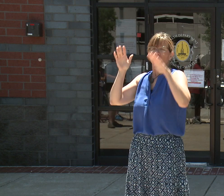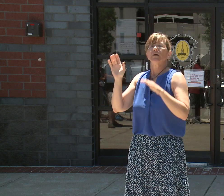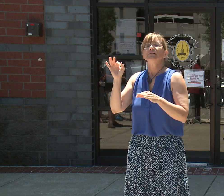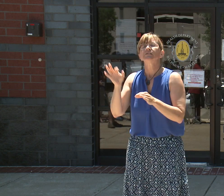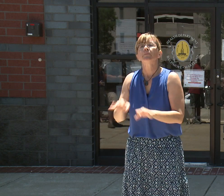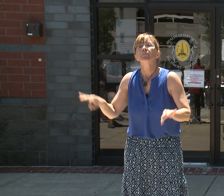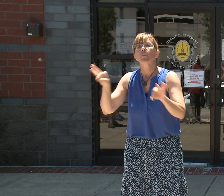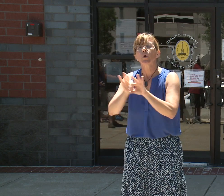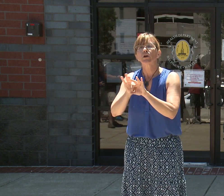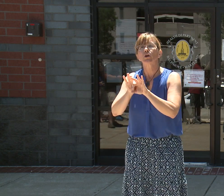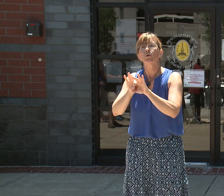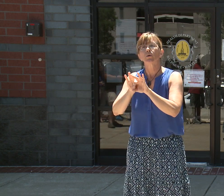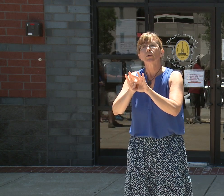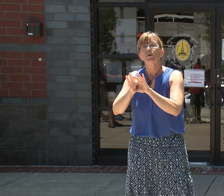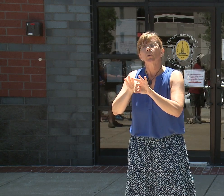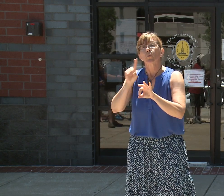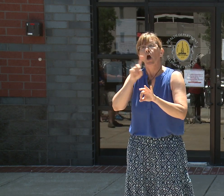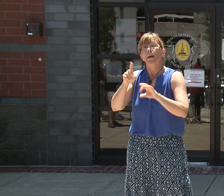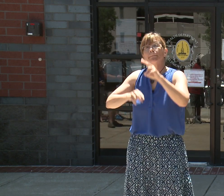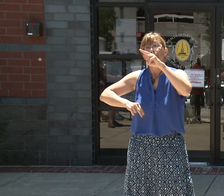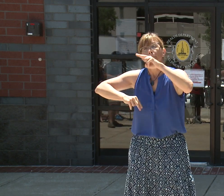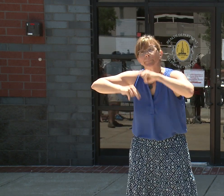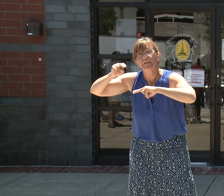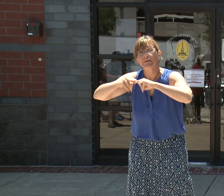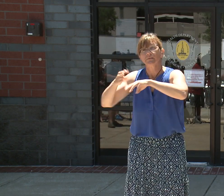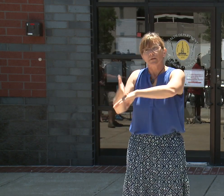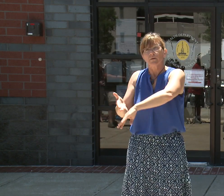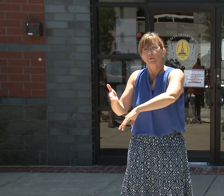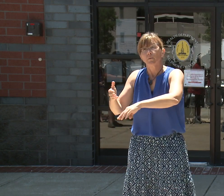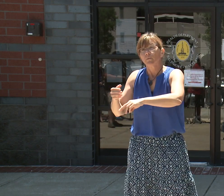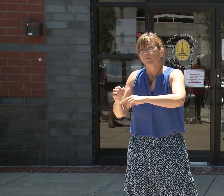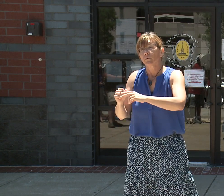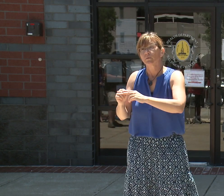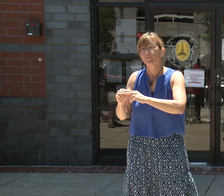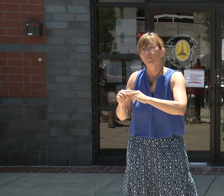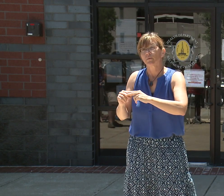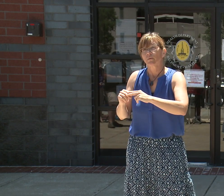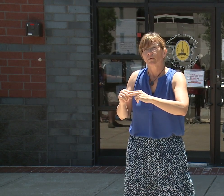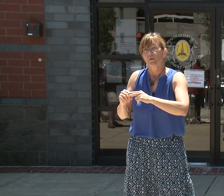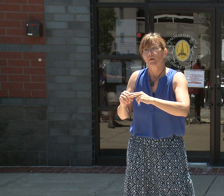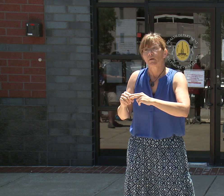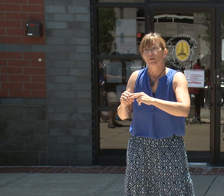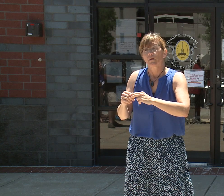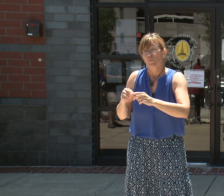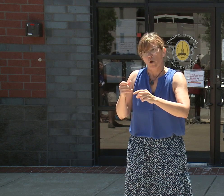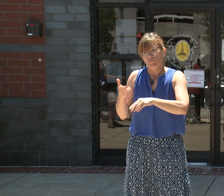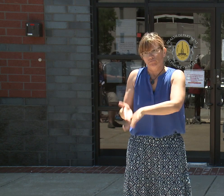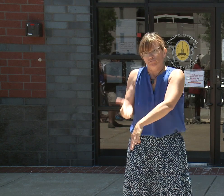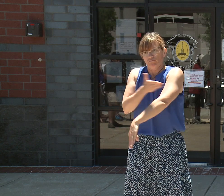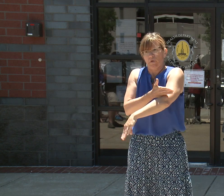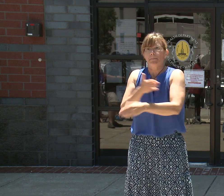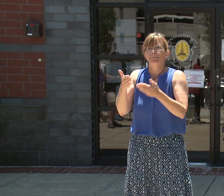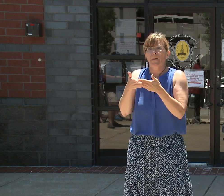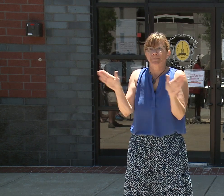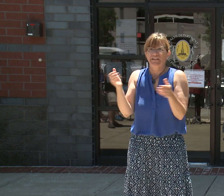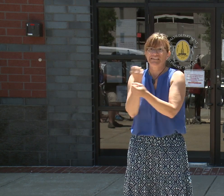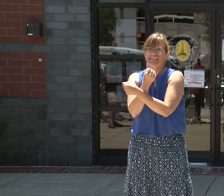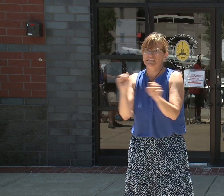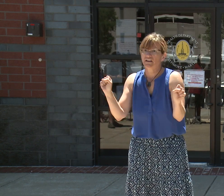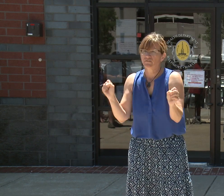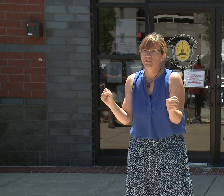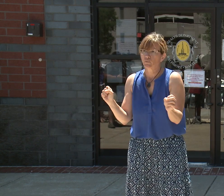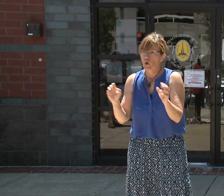building here. This is about building public safety. Because I think for all of those who just don't remember, and I'll just give a quick history lesson,